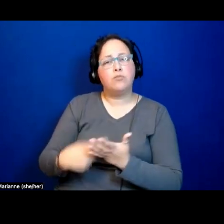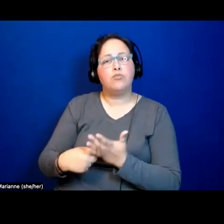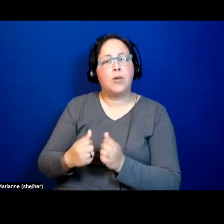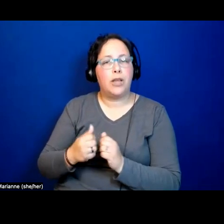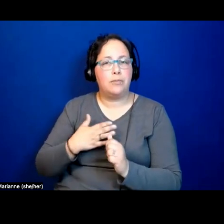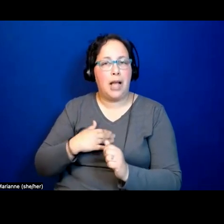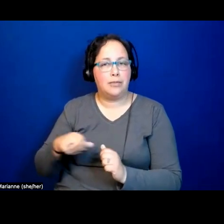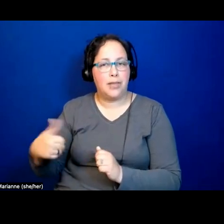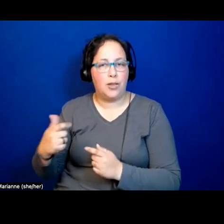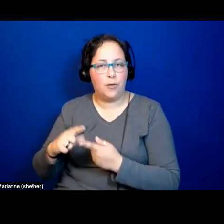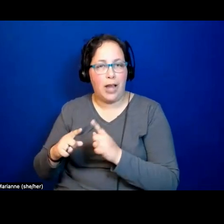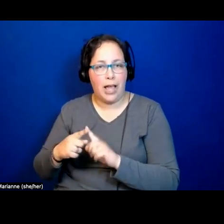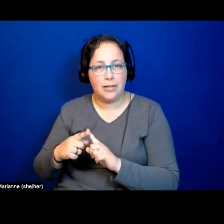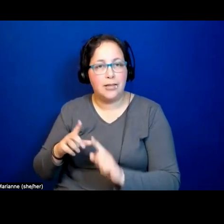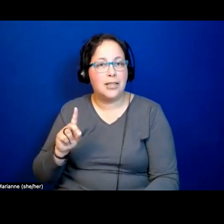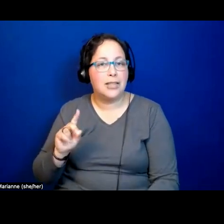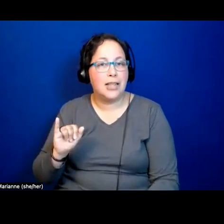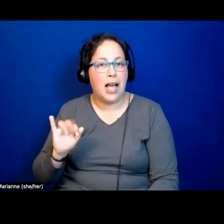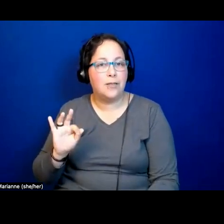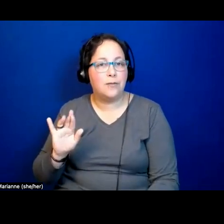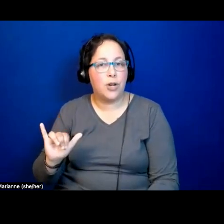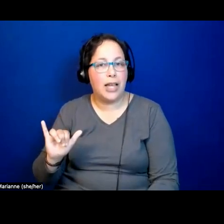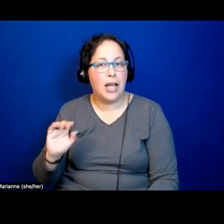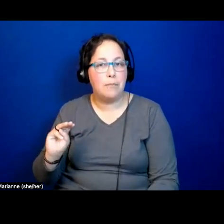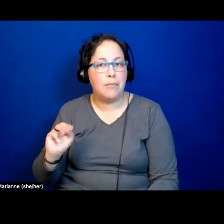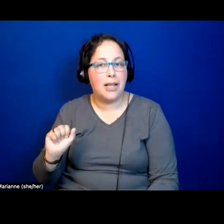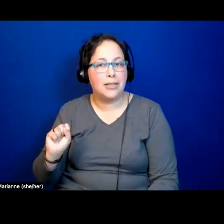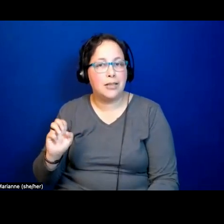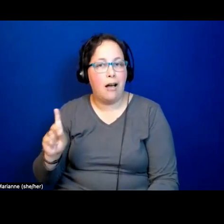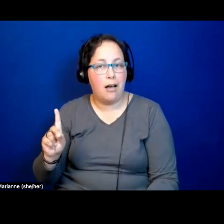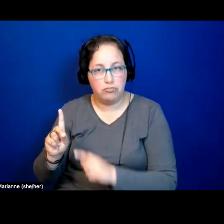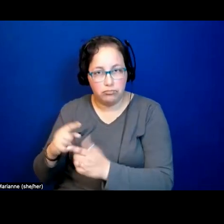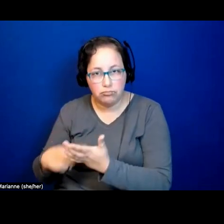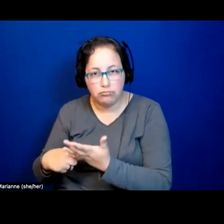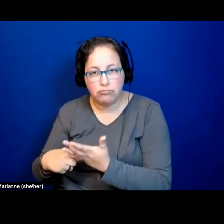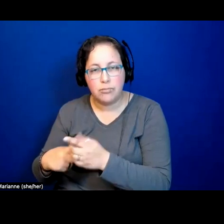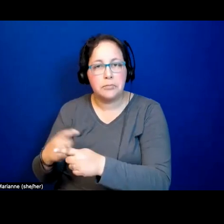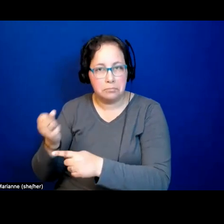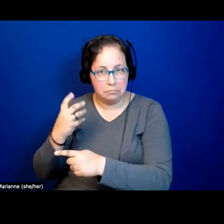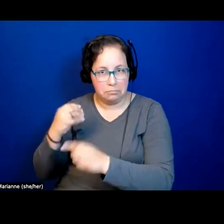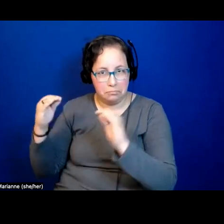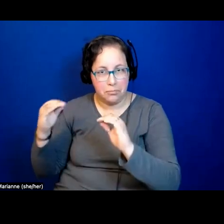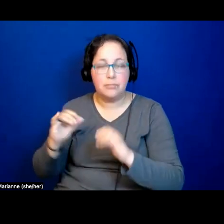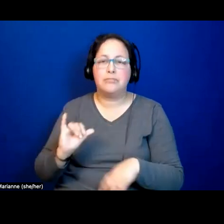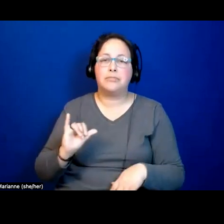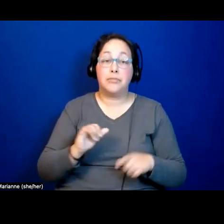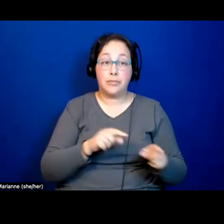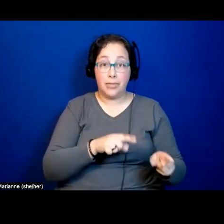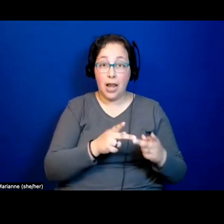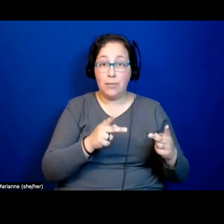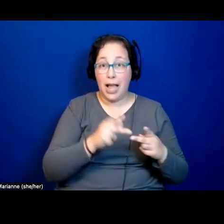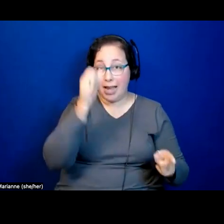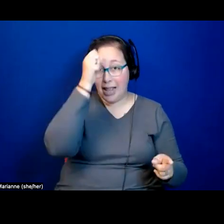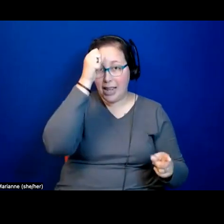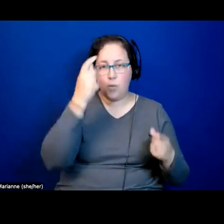Prasad and others. Kerala was one of the places in India during last April's COVID